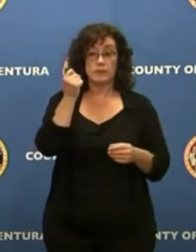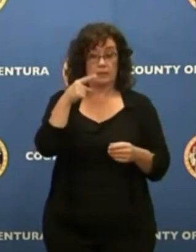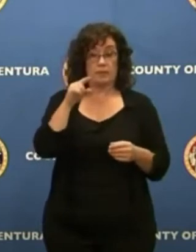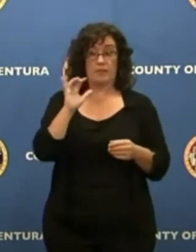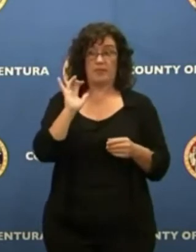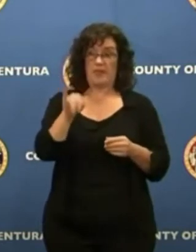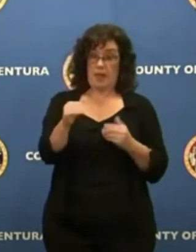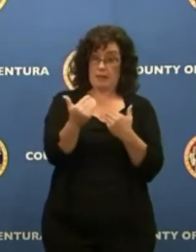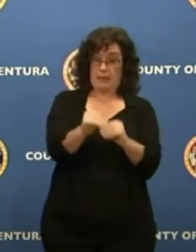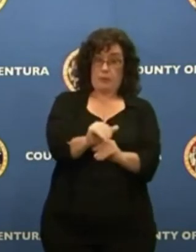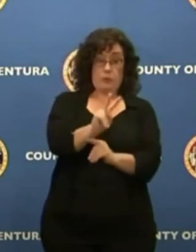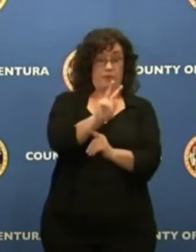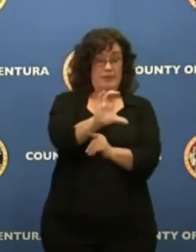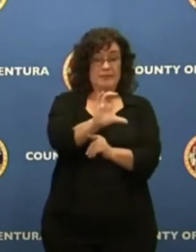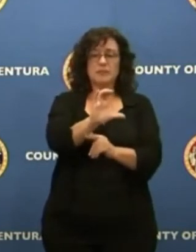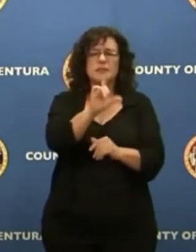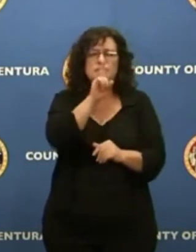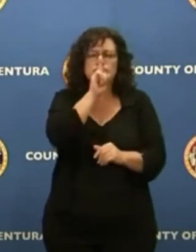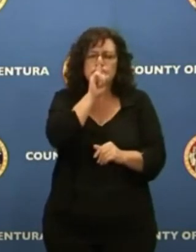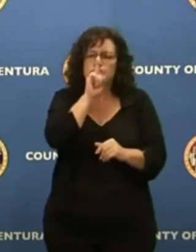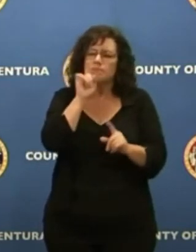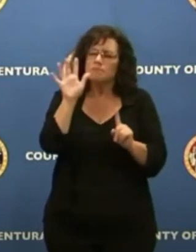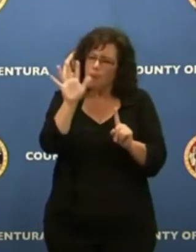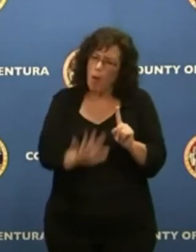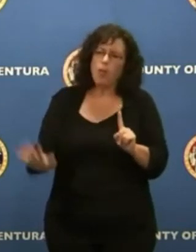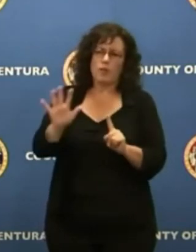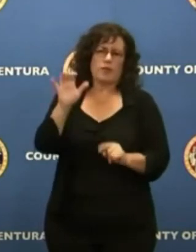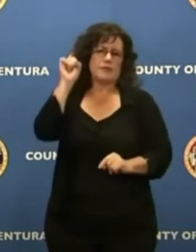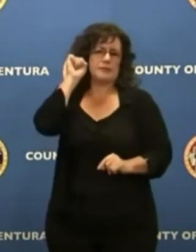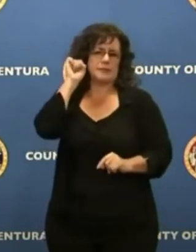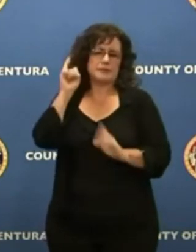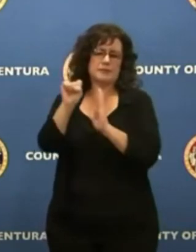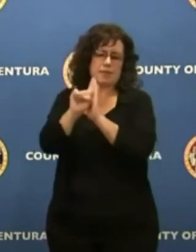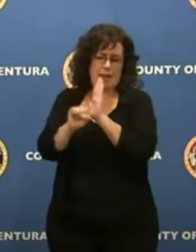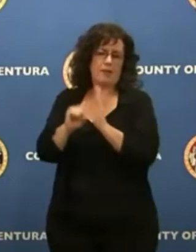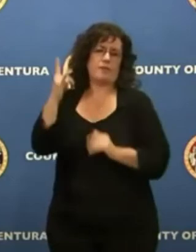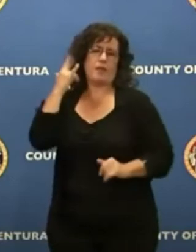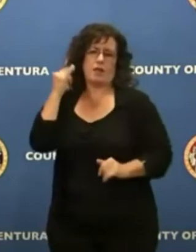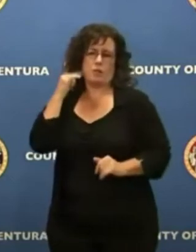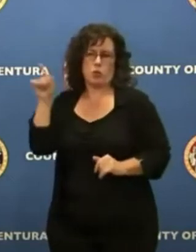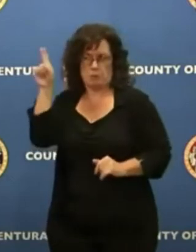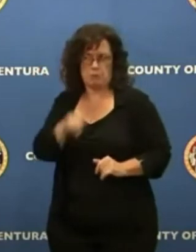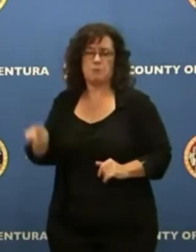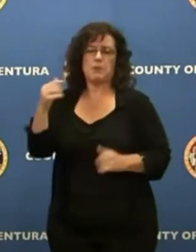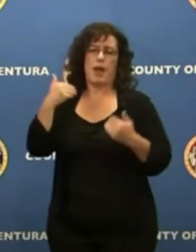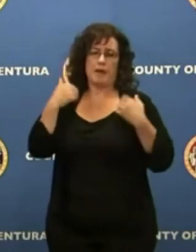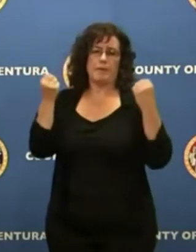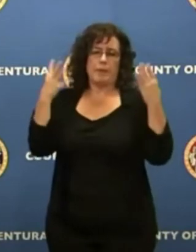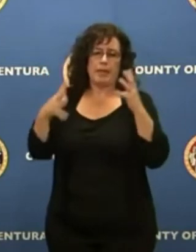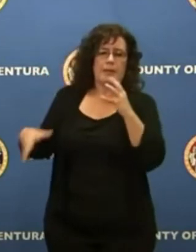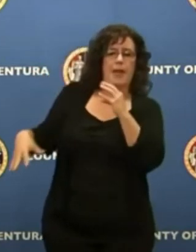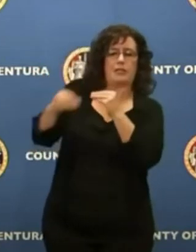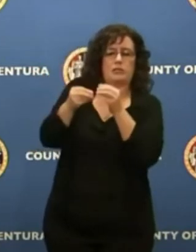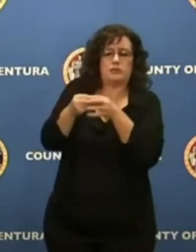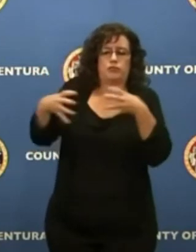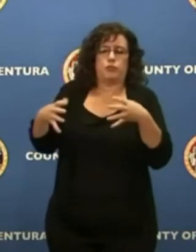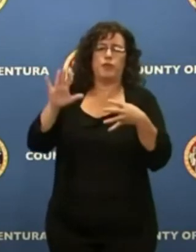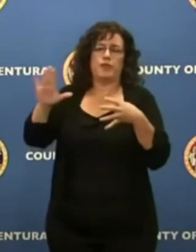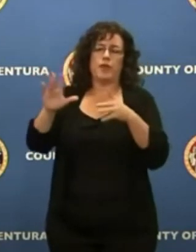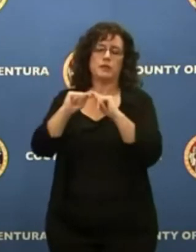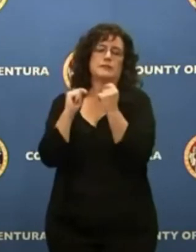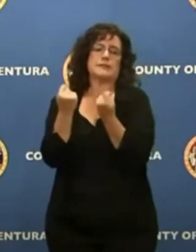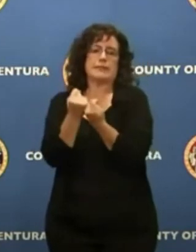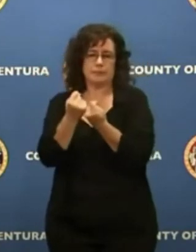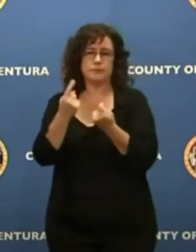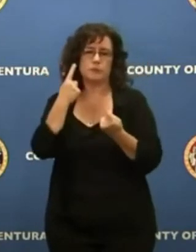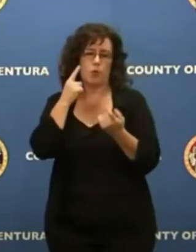will be these contact investigators throughout the state. And this is occurring in many, many other states as well, perhaps all of the states